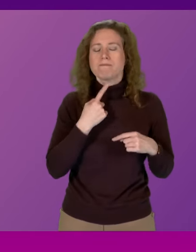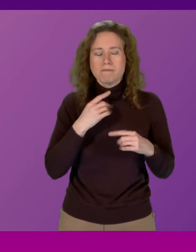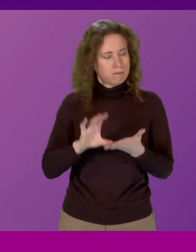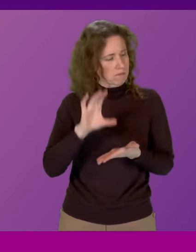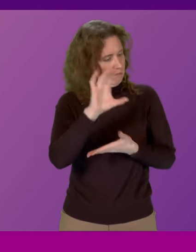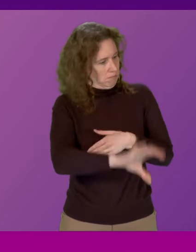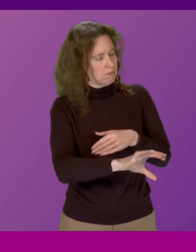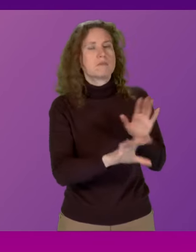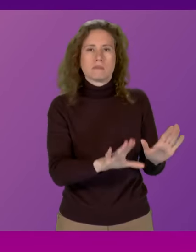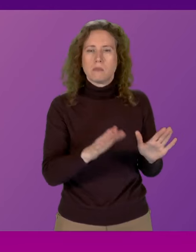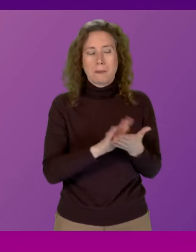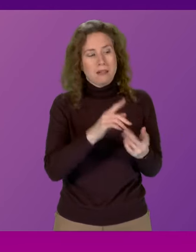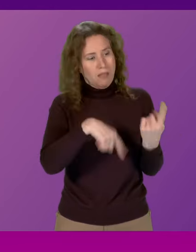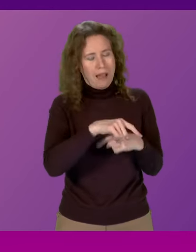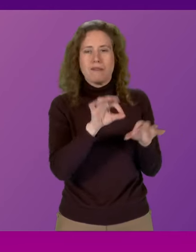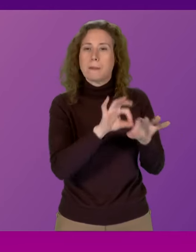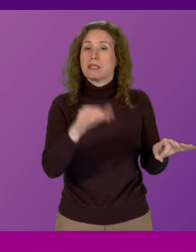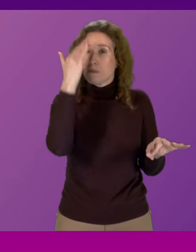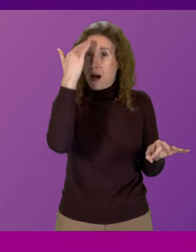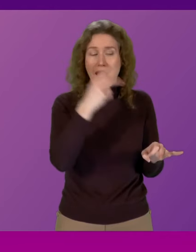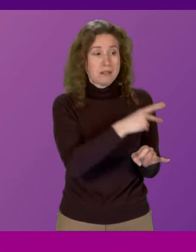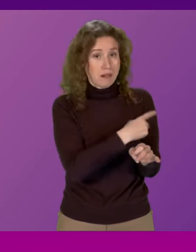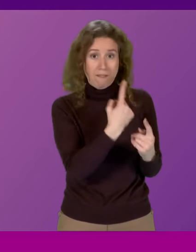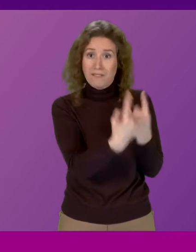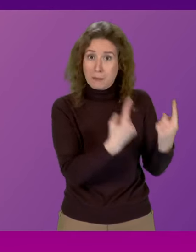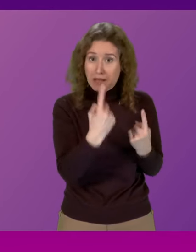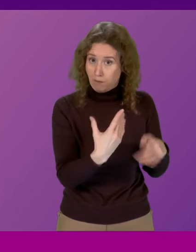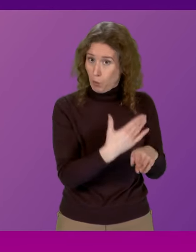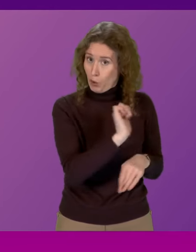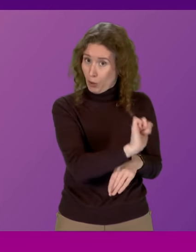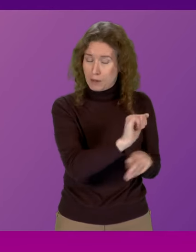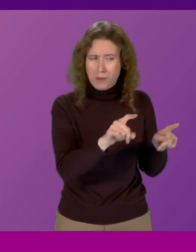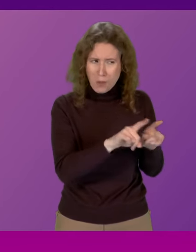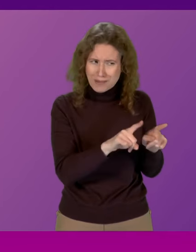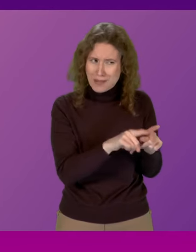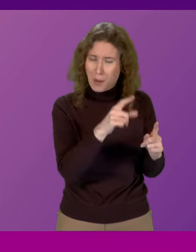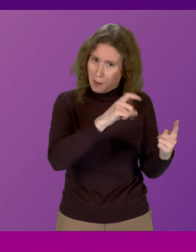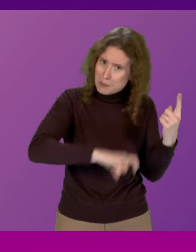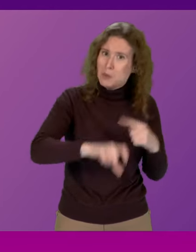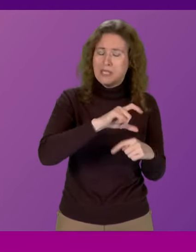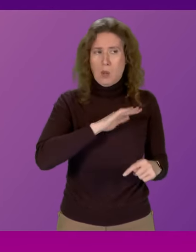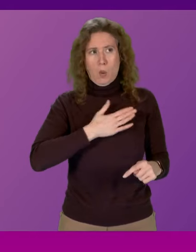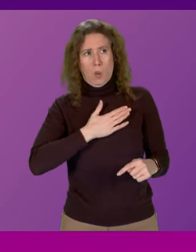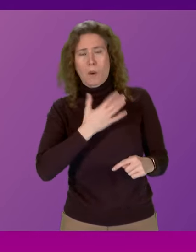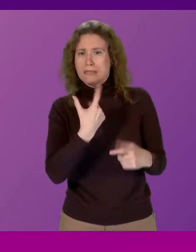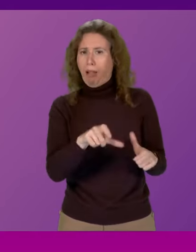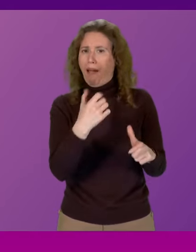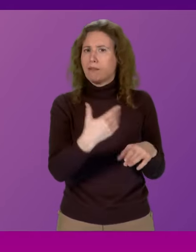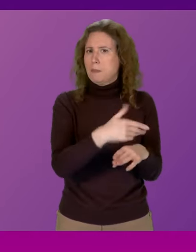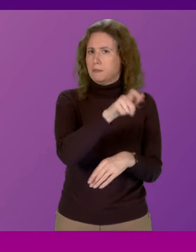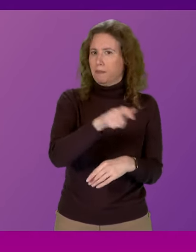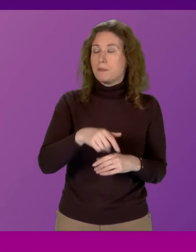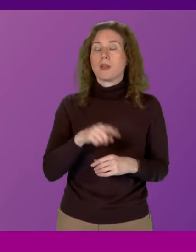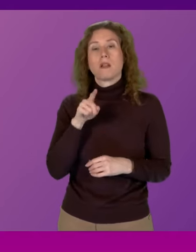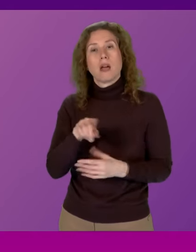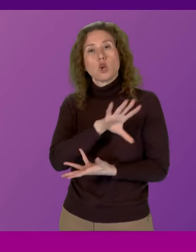years brings peace of mind not just to the staff whose posts were at risk but most importantly for the communities that they serve thank